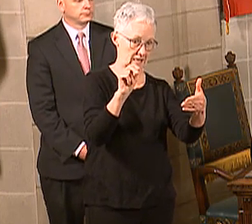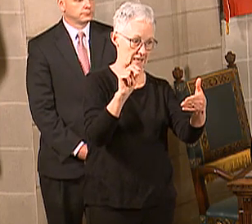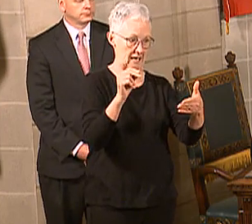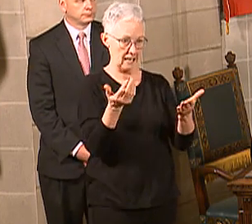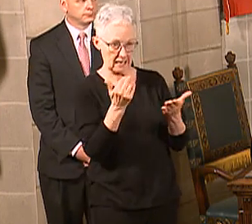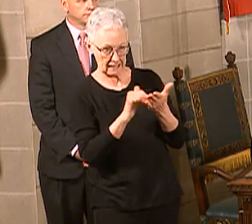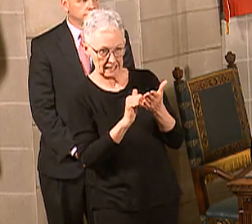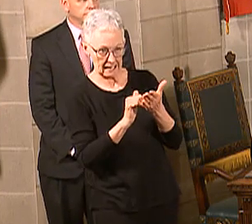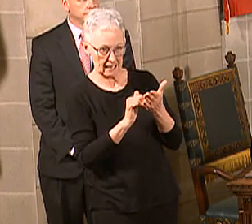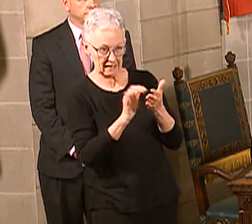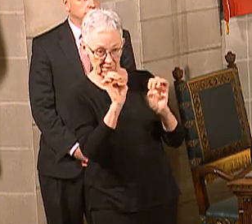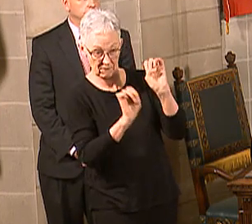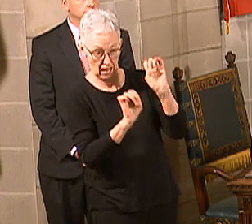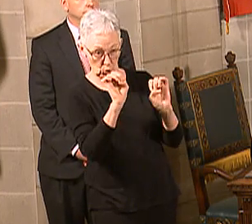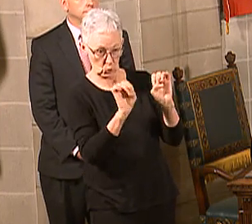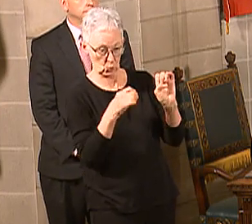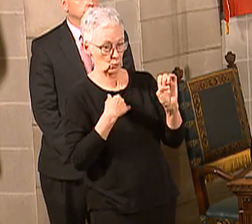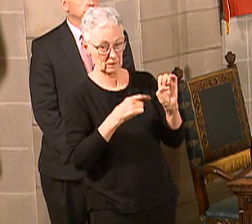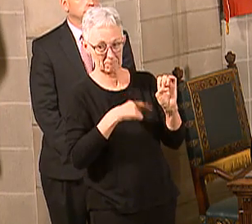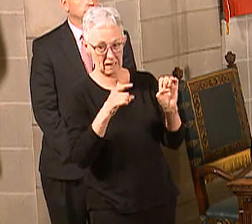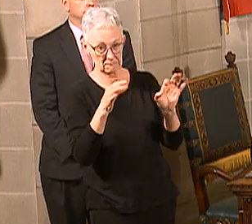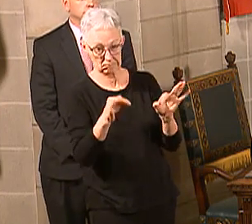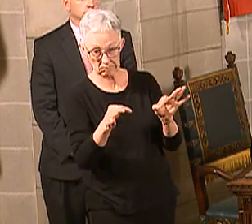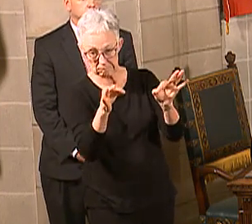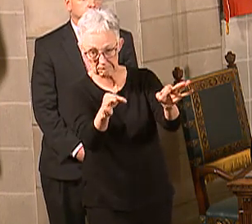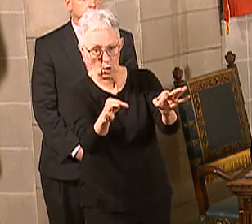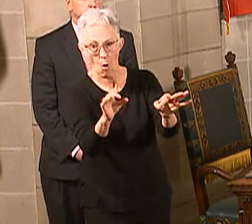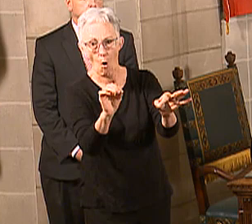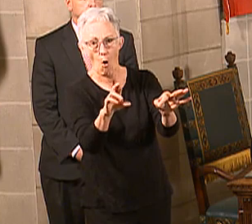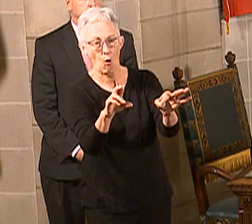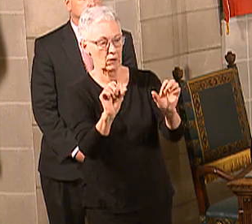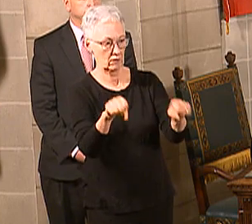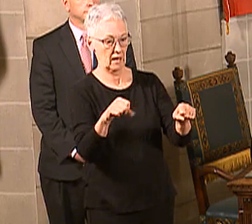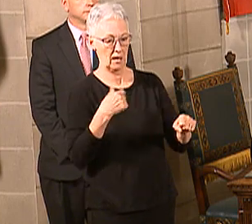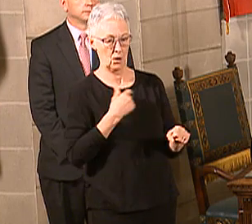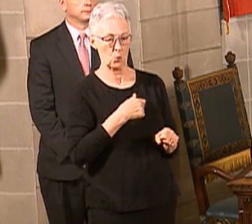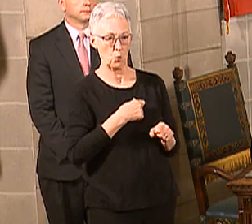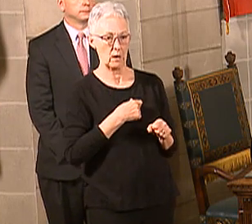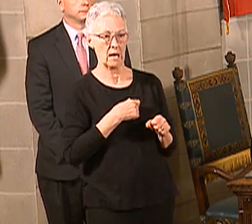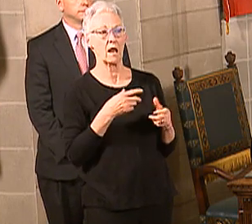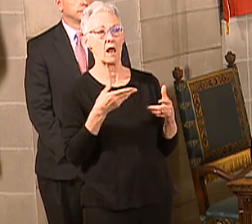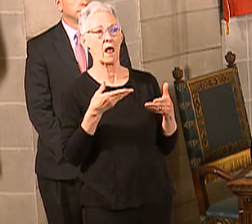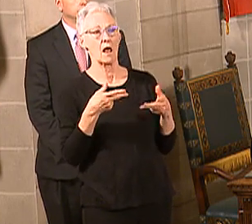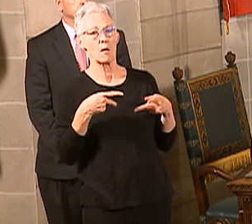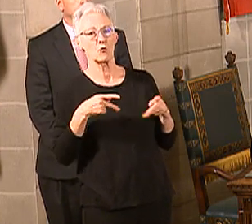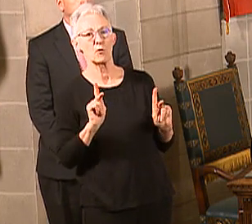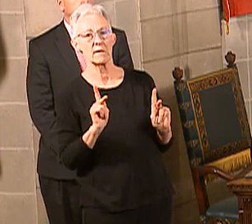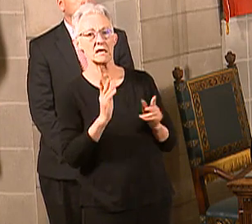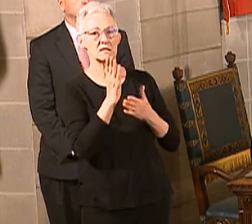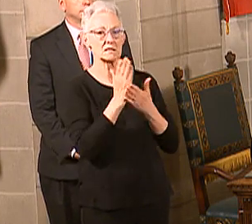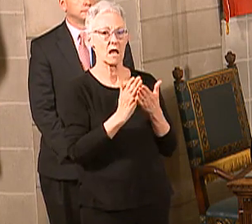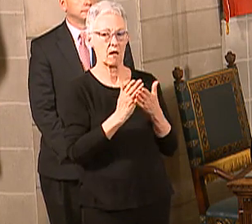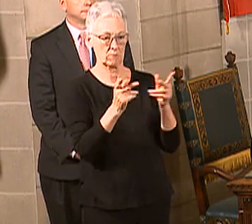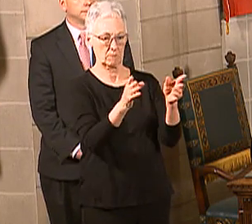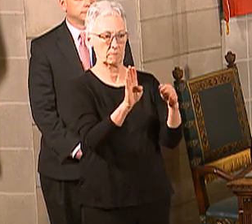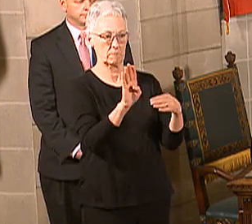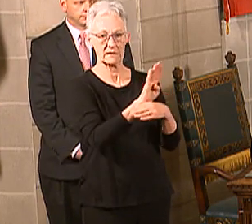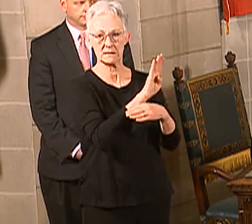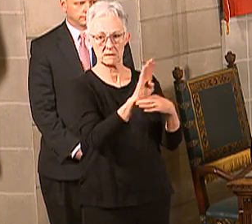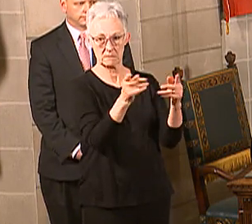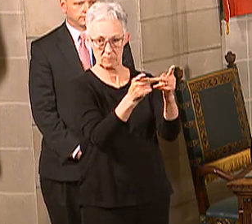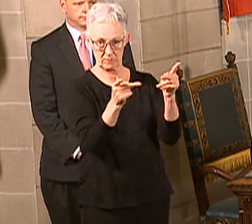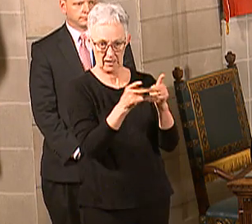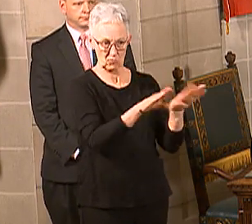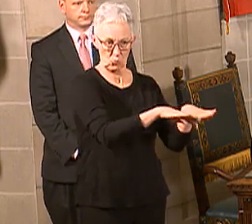that further or if we may be able to start loosening some of the restrictions. What I can tell you is